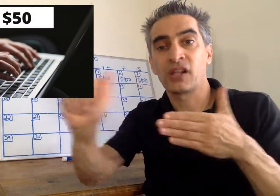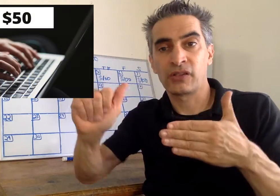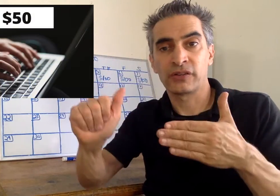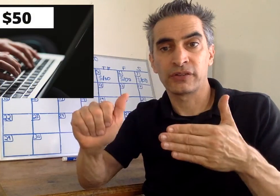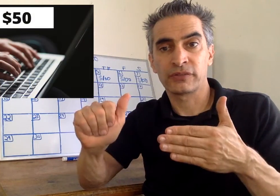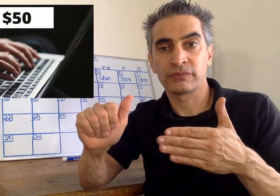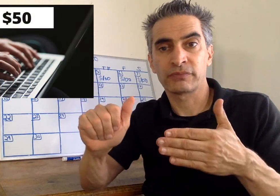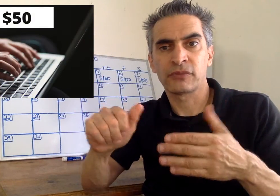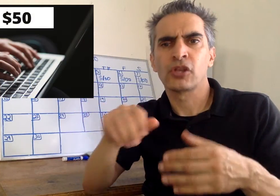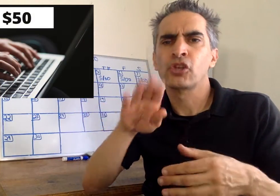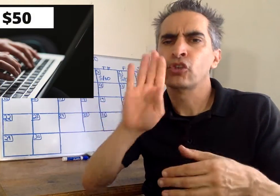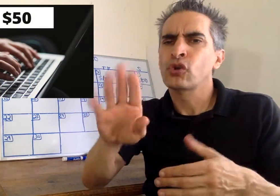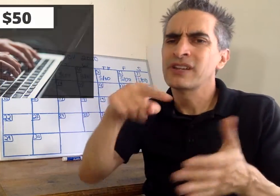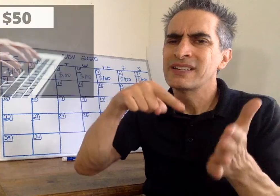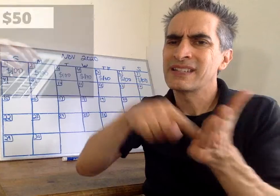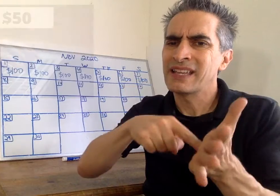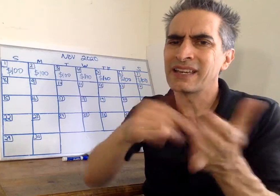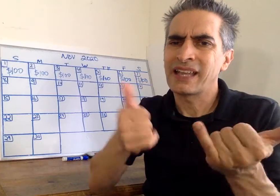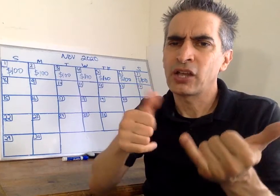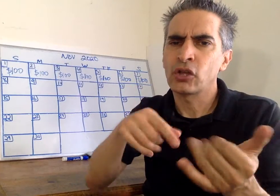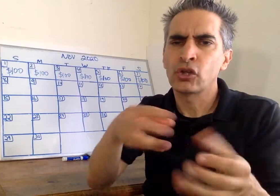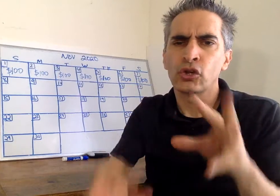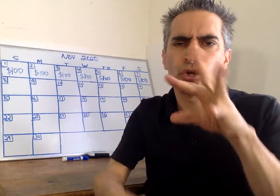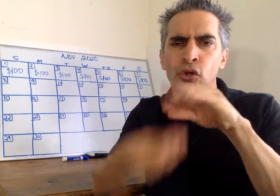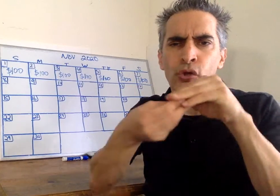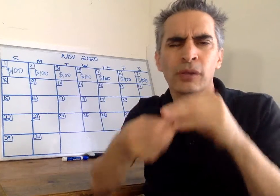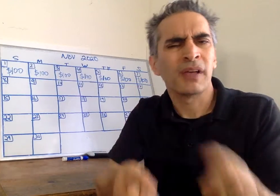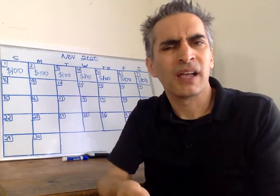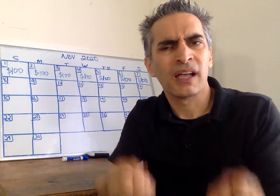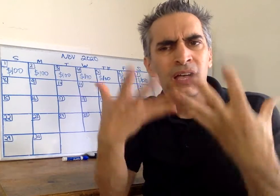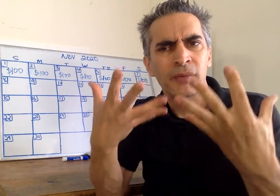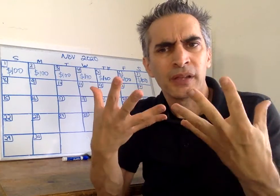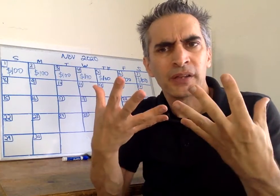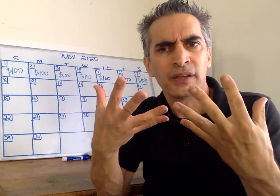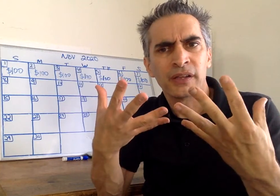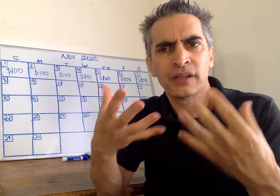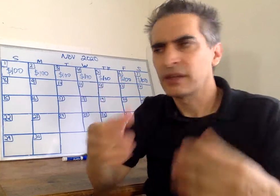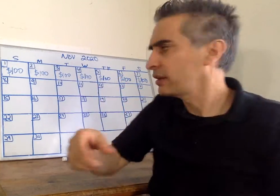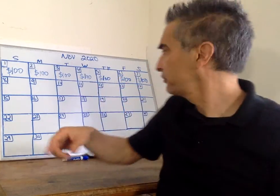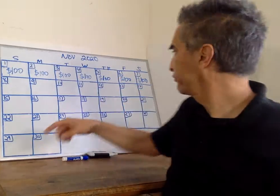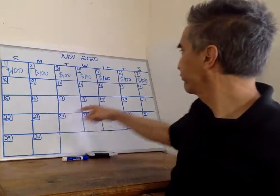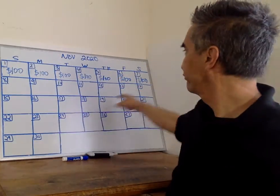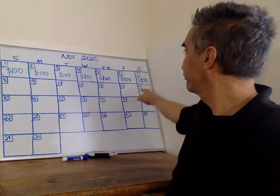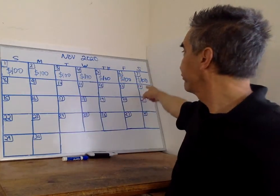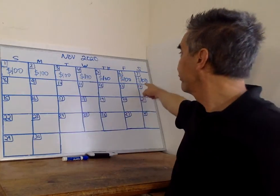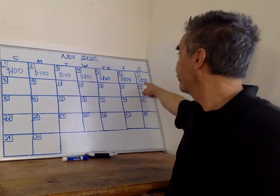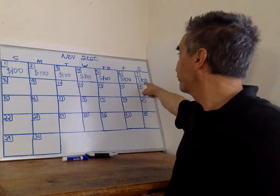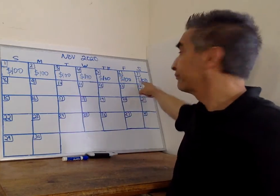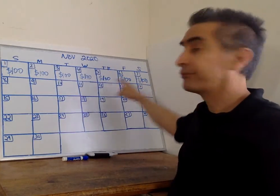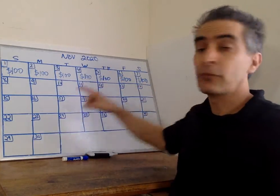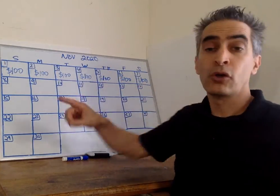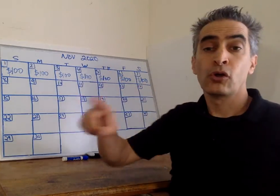If pay $50, your debt now becomes $100